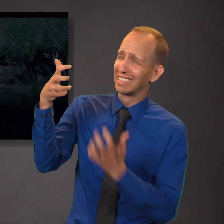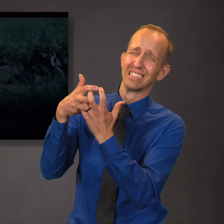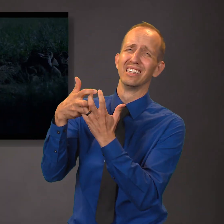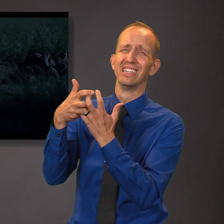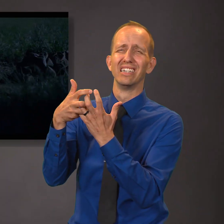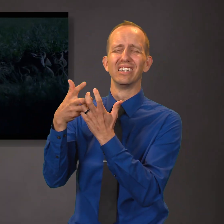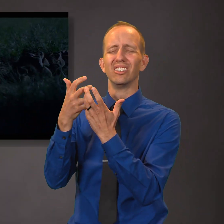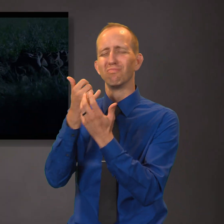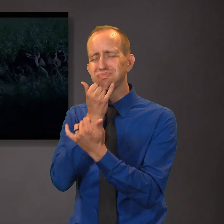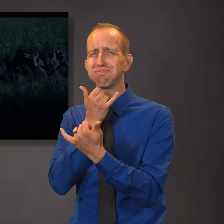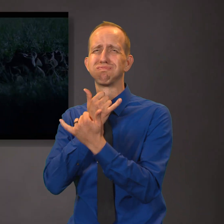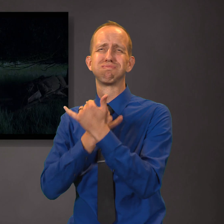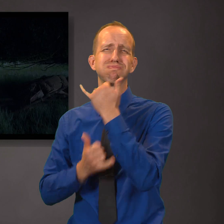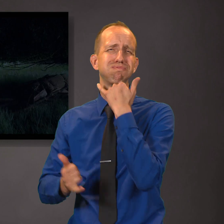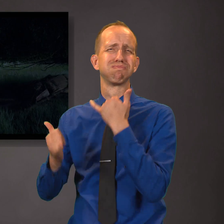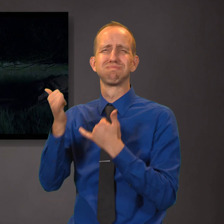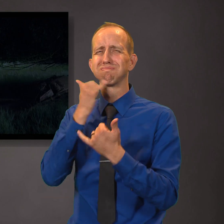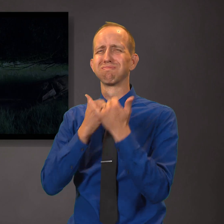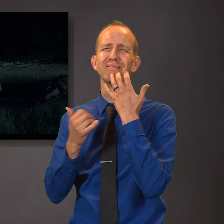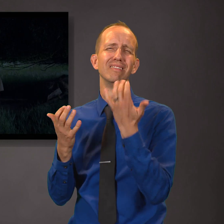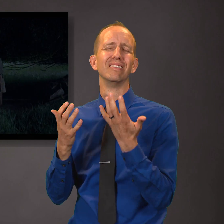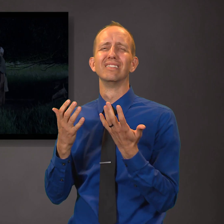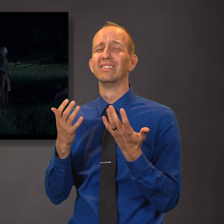yea, my heart sorroweth because of my flesh.